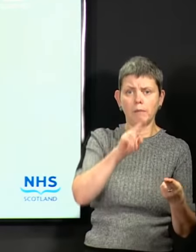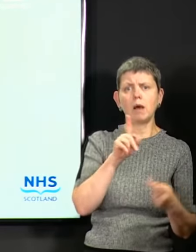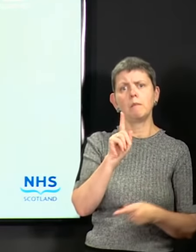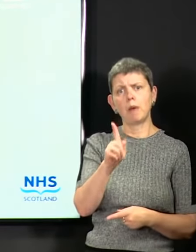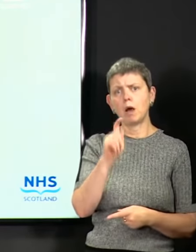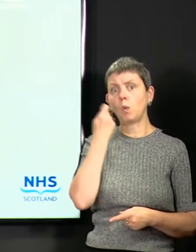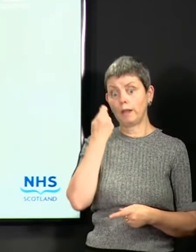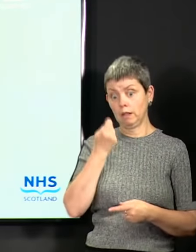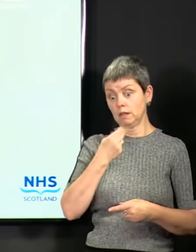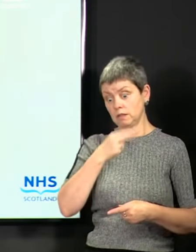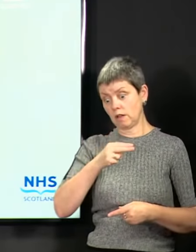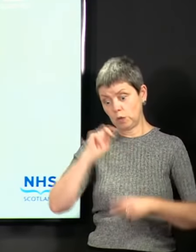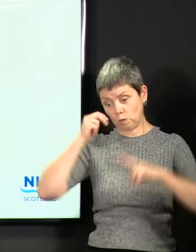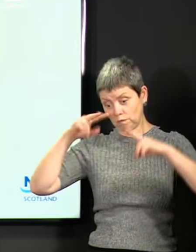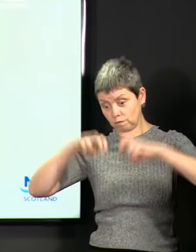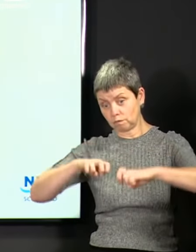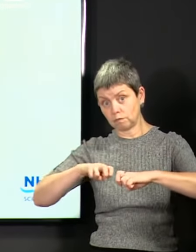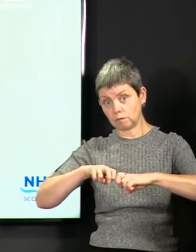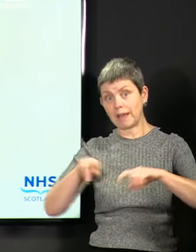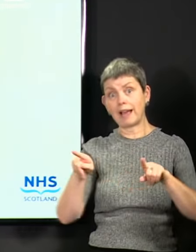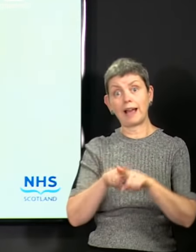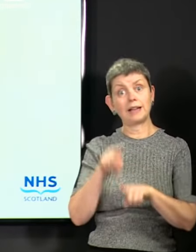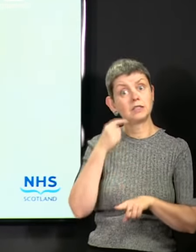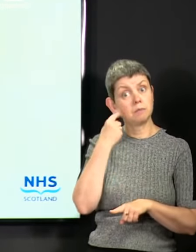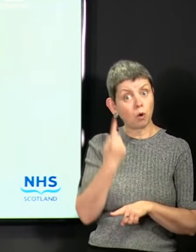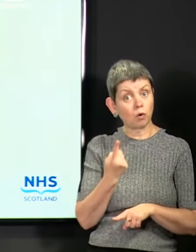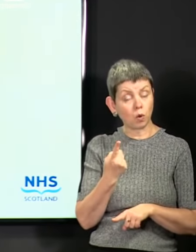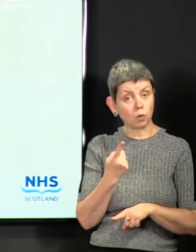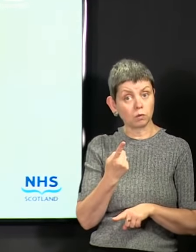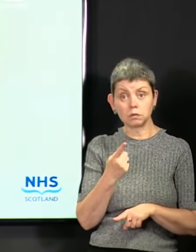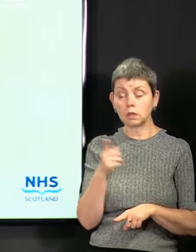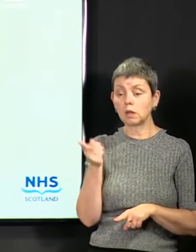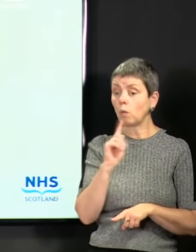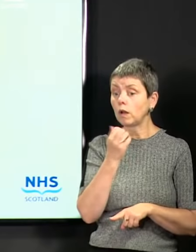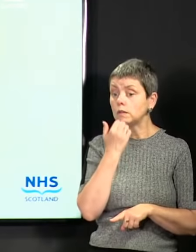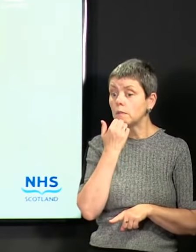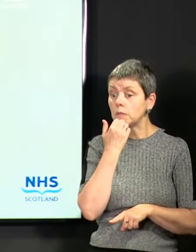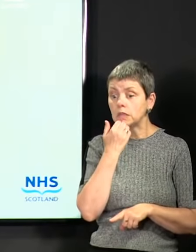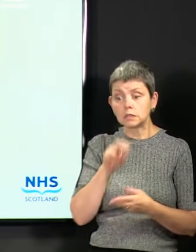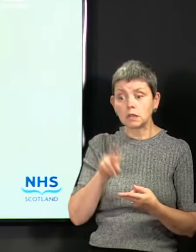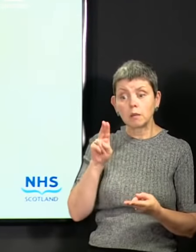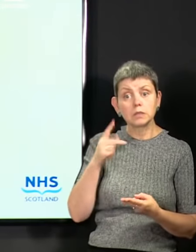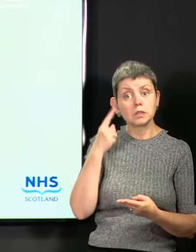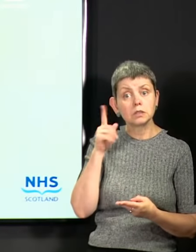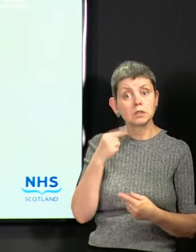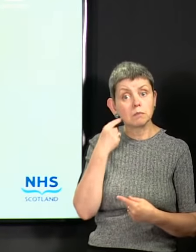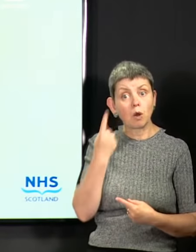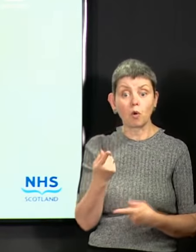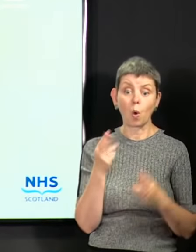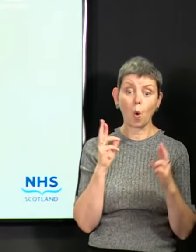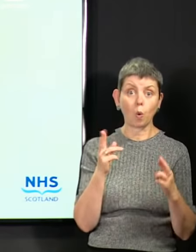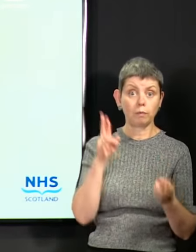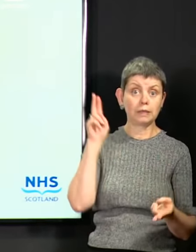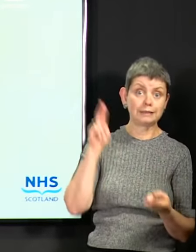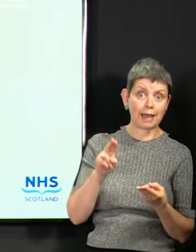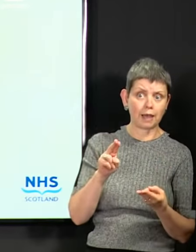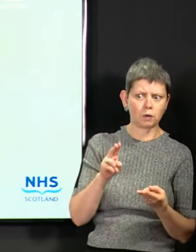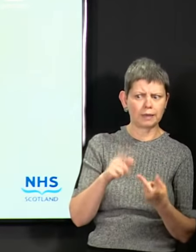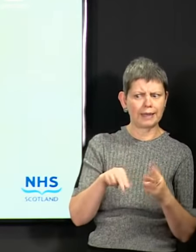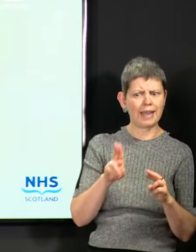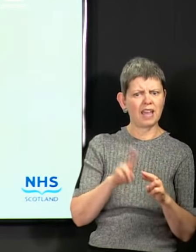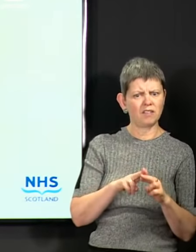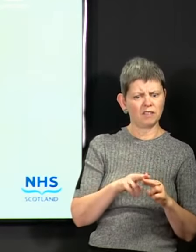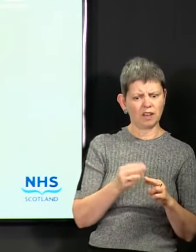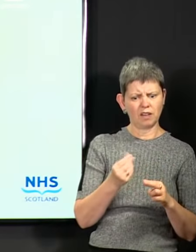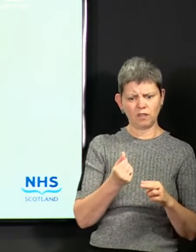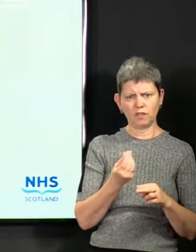them as the day proceeds. And we'll look again tomorrow into the ones that happen tomorrow. I hope they are stable and reducing. If they go up over the